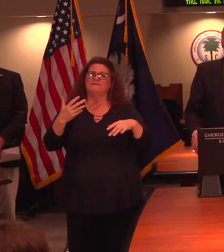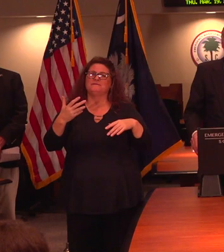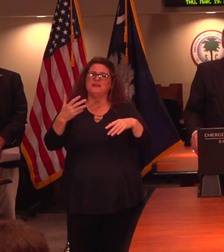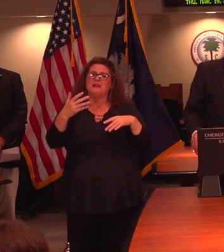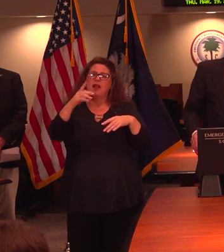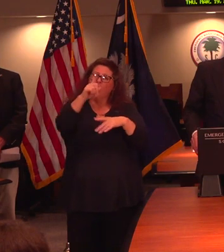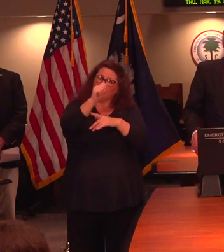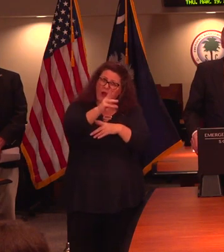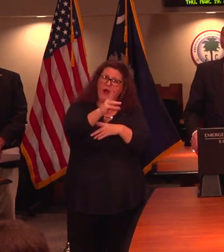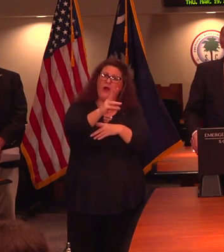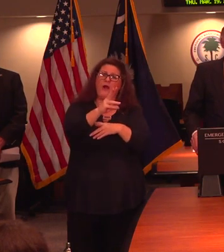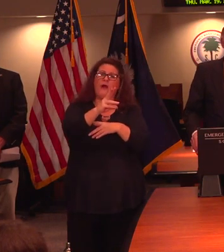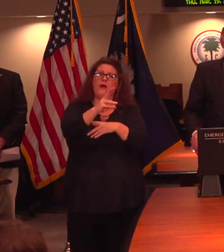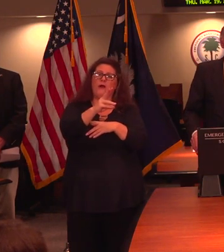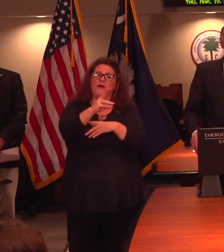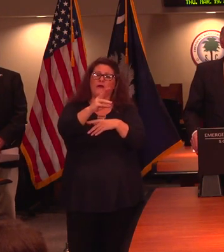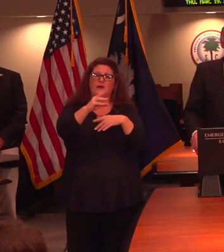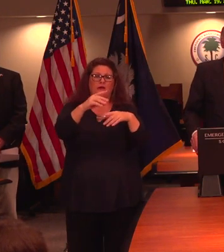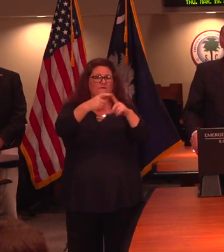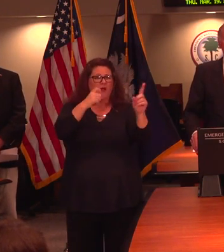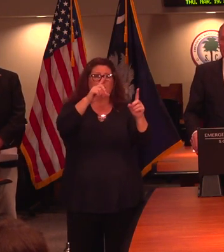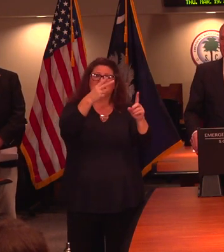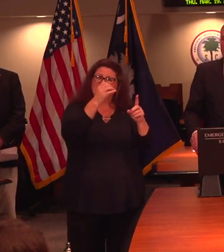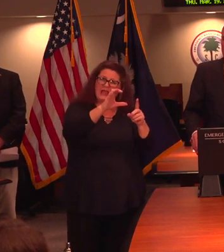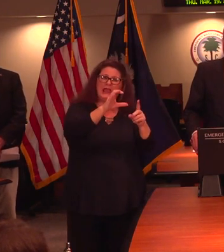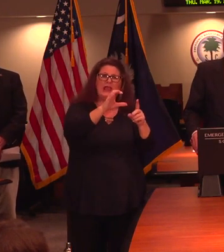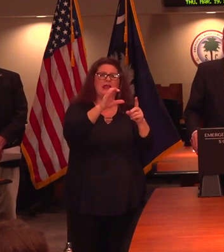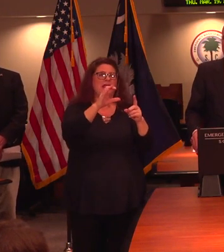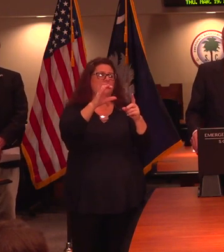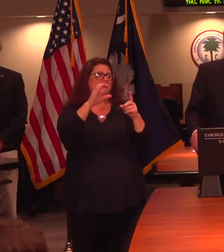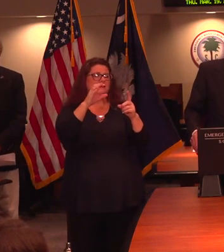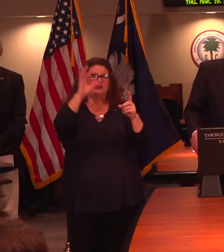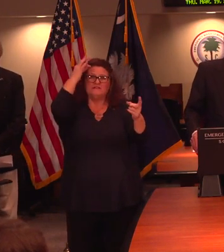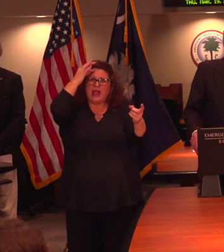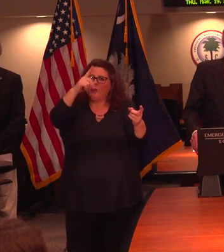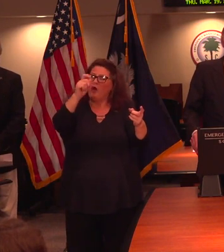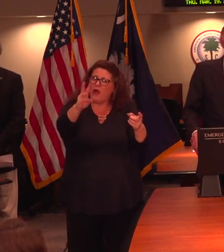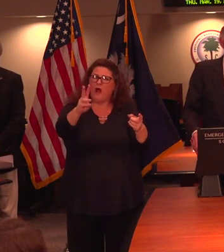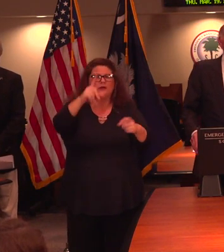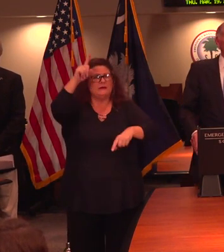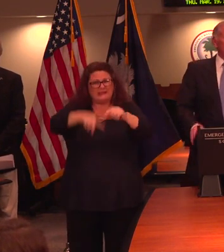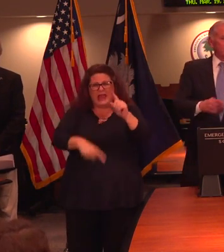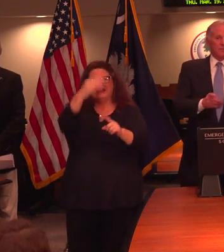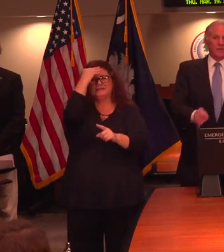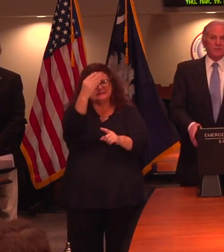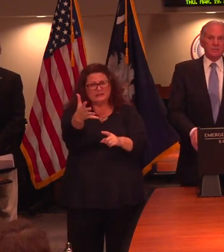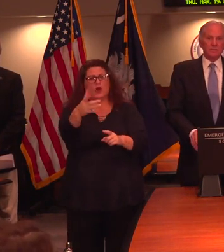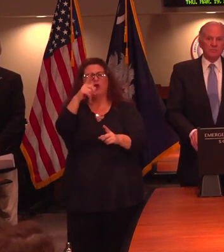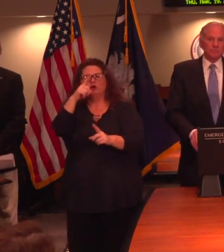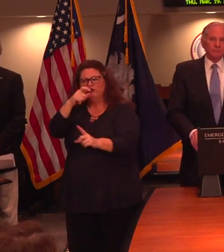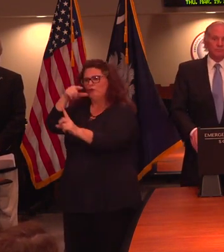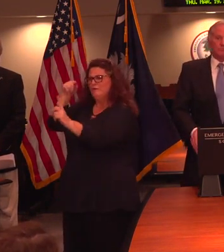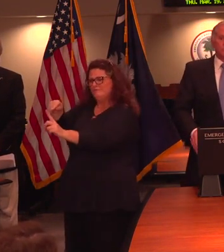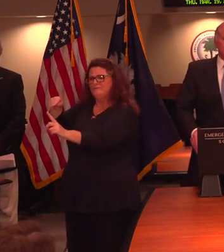information. It's why the DHEC is restrained in answering some of the questions that have been presented during these conferences.